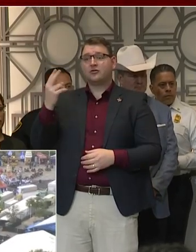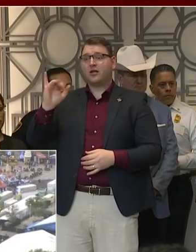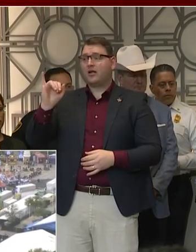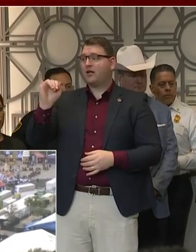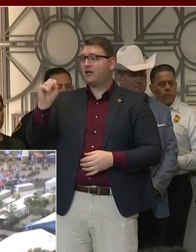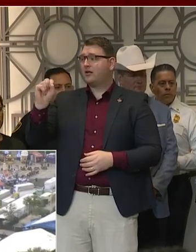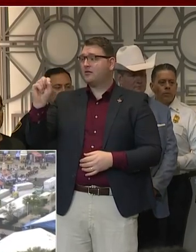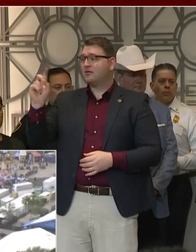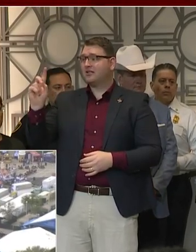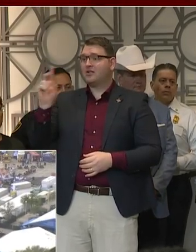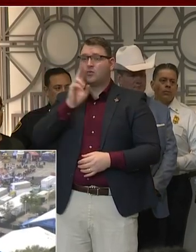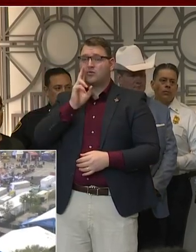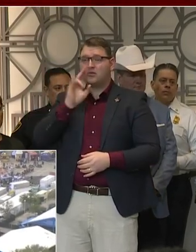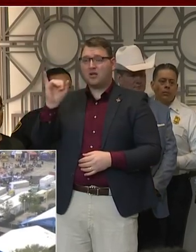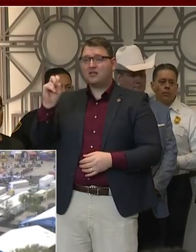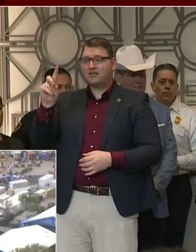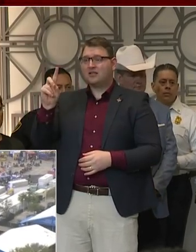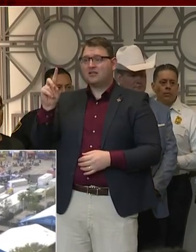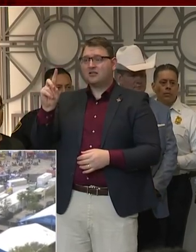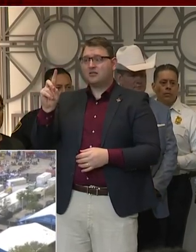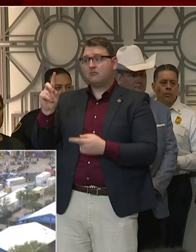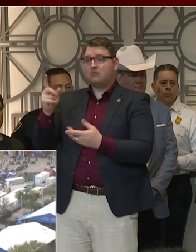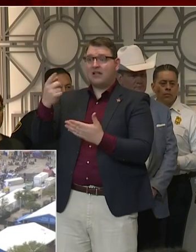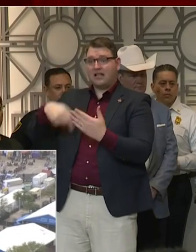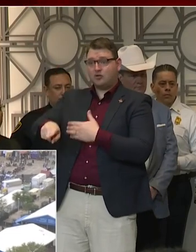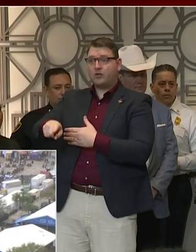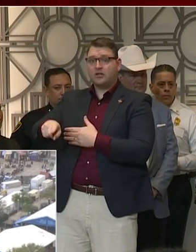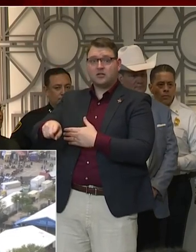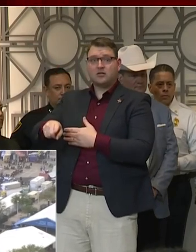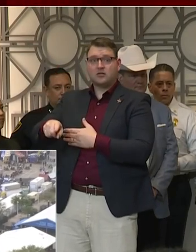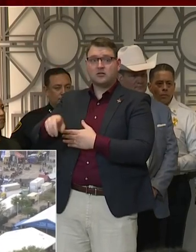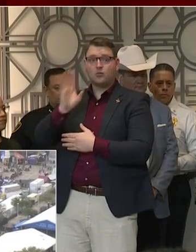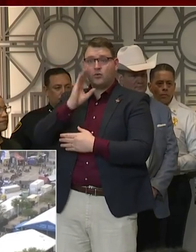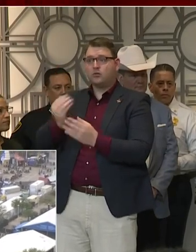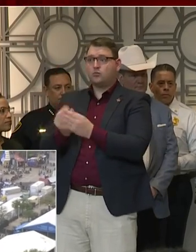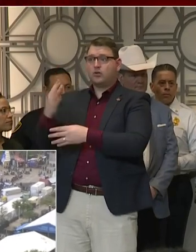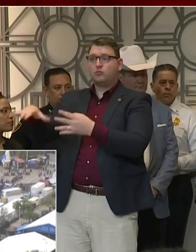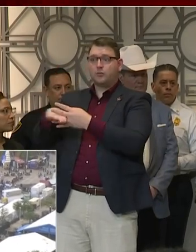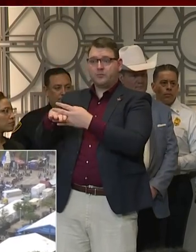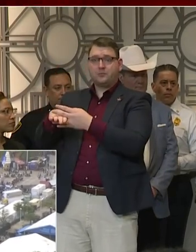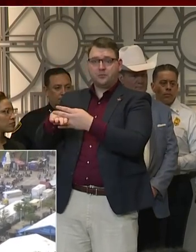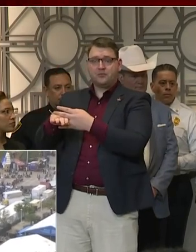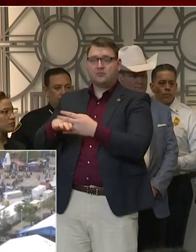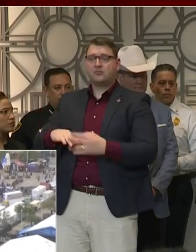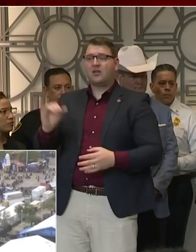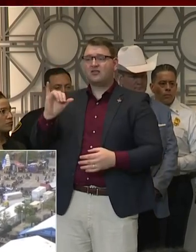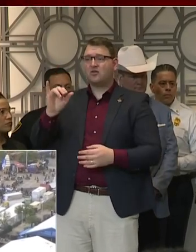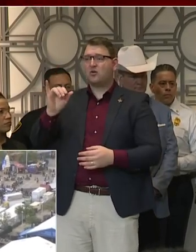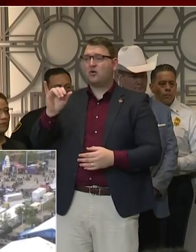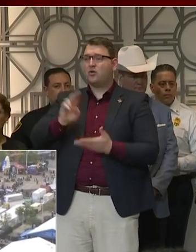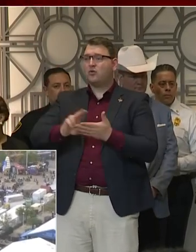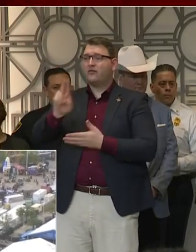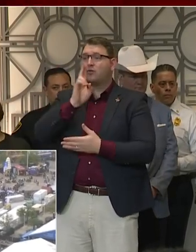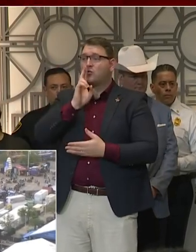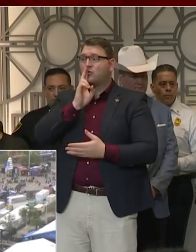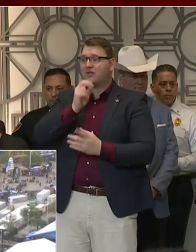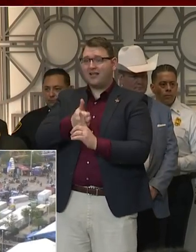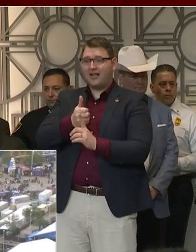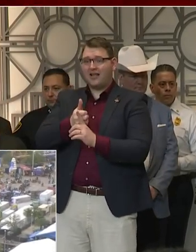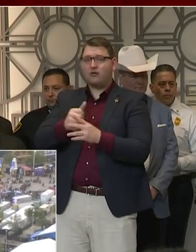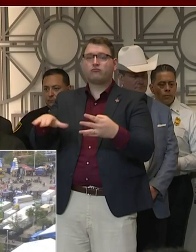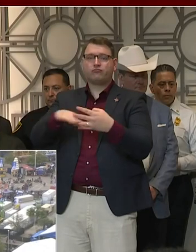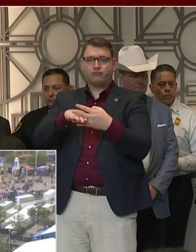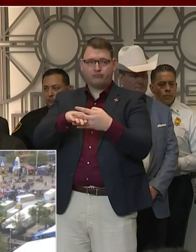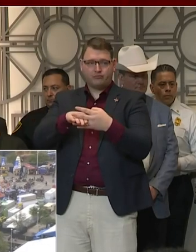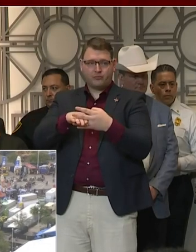Districts that I think will be out on spring break, like next week. And you have University of Houston, I believe, that's out right now. Rice is out